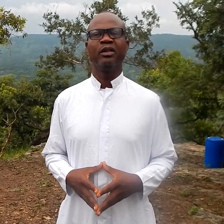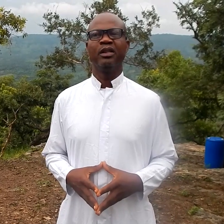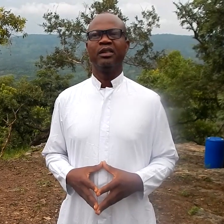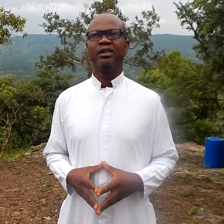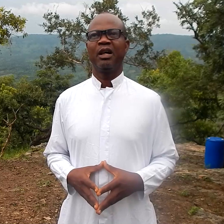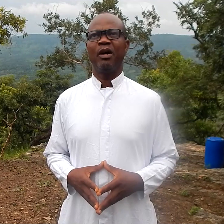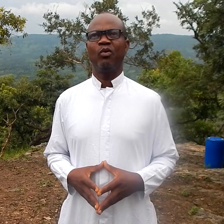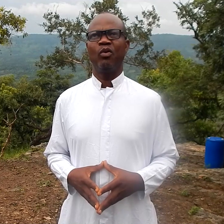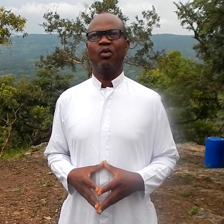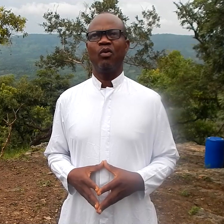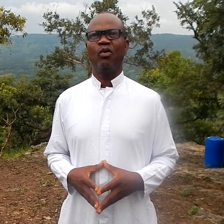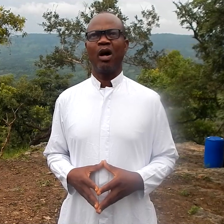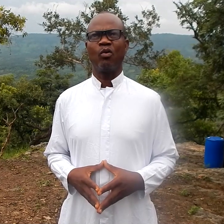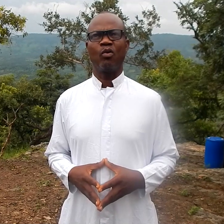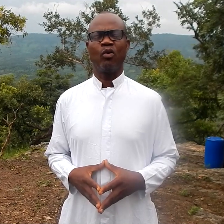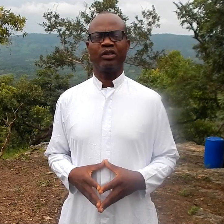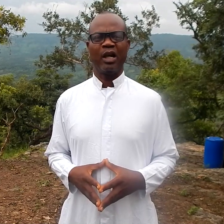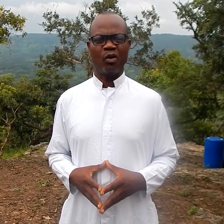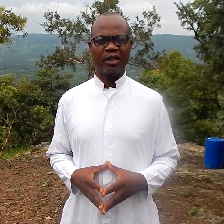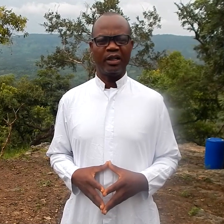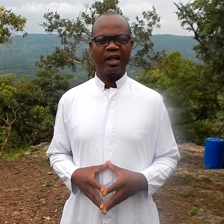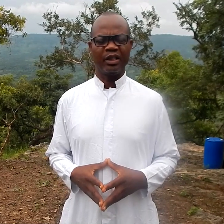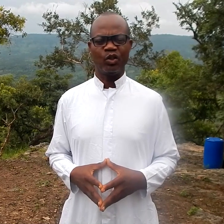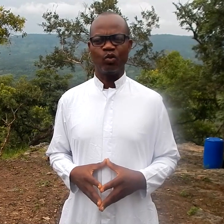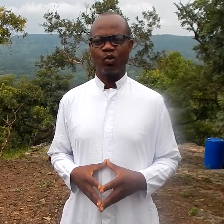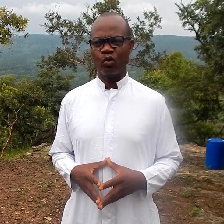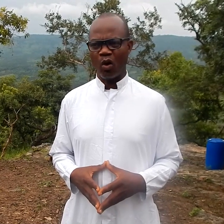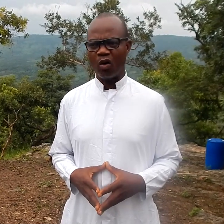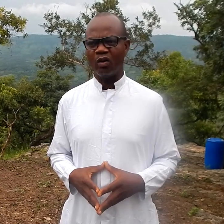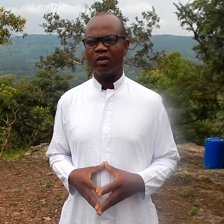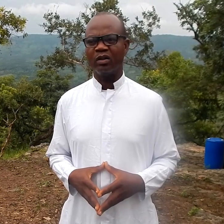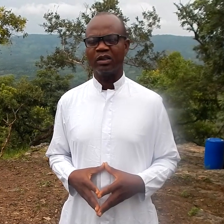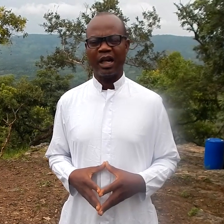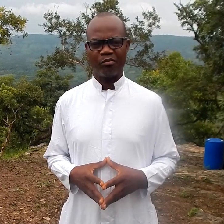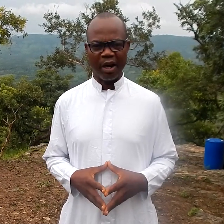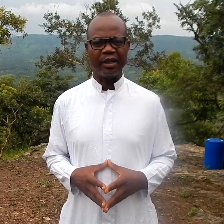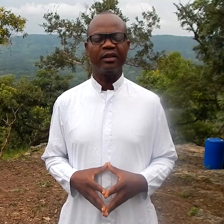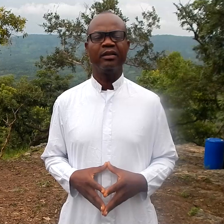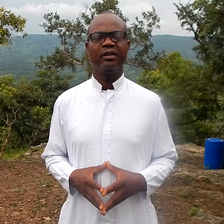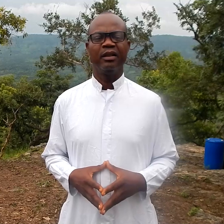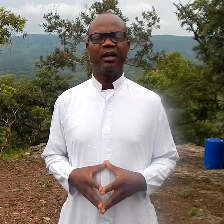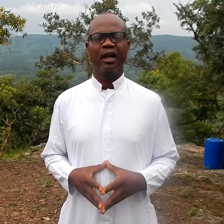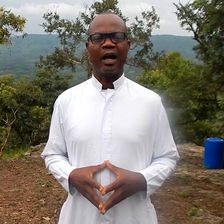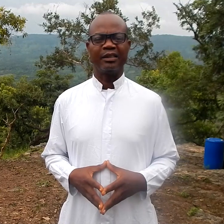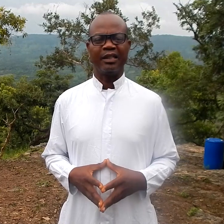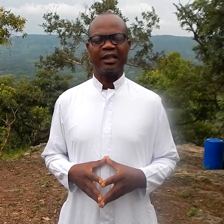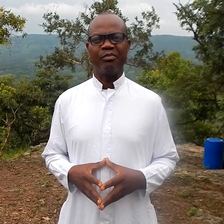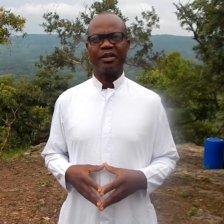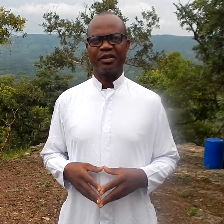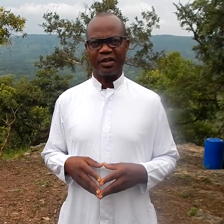Because they be the other people and will who the one who There is our Christian